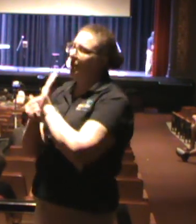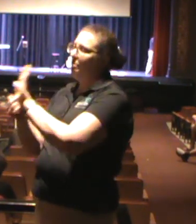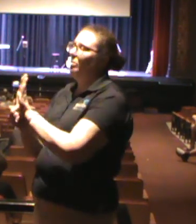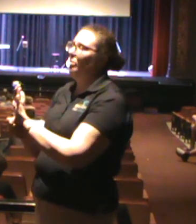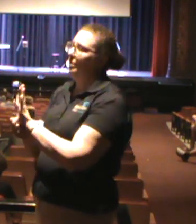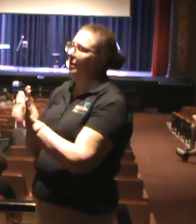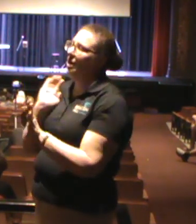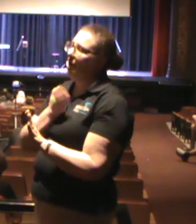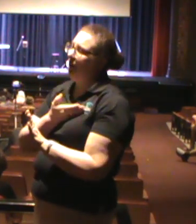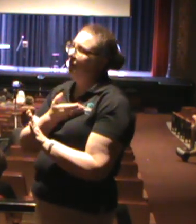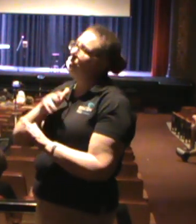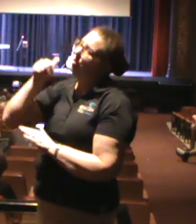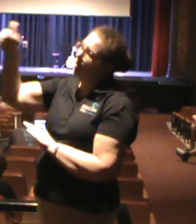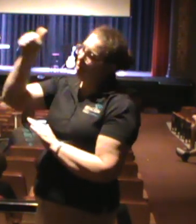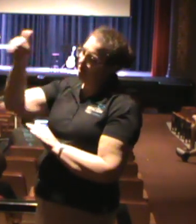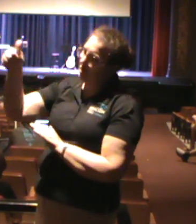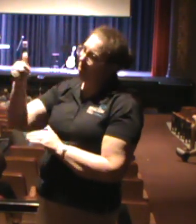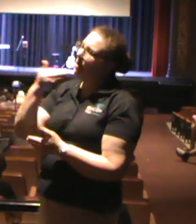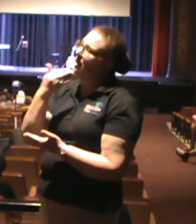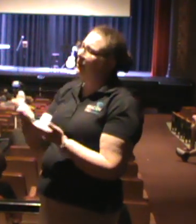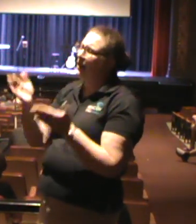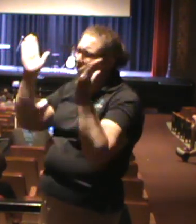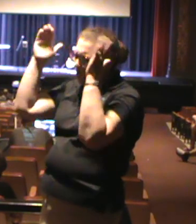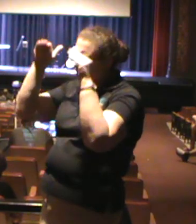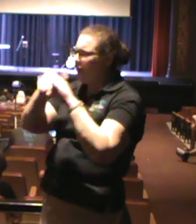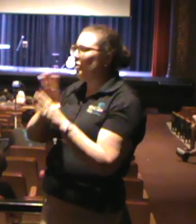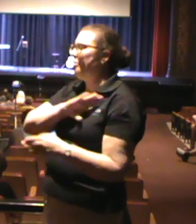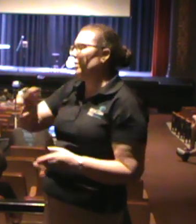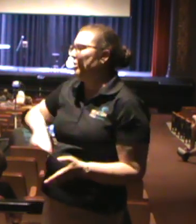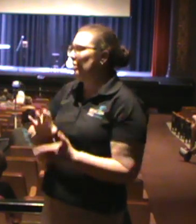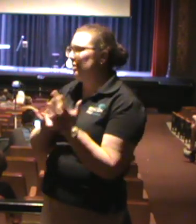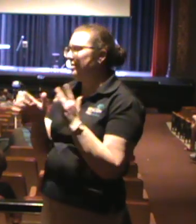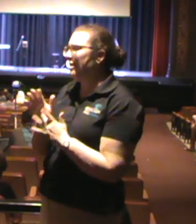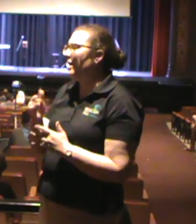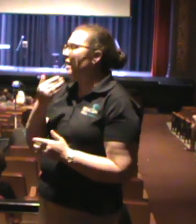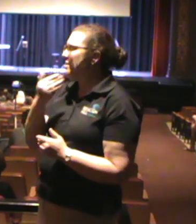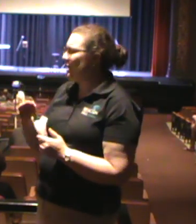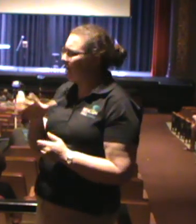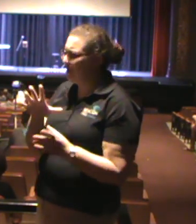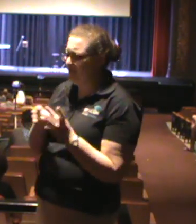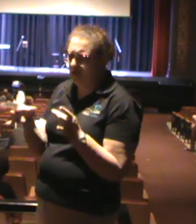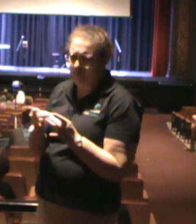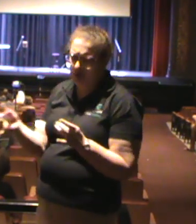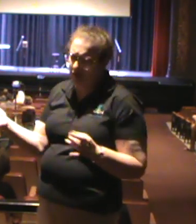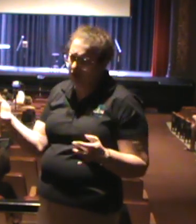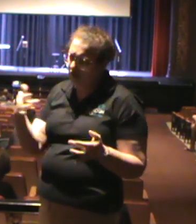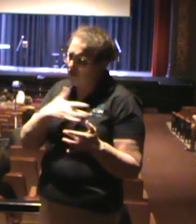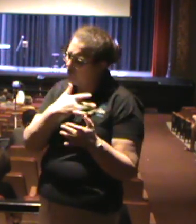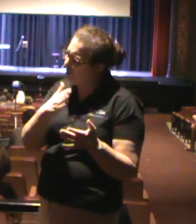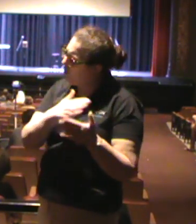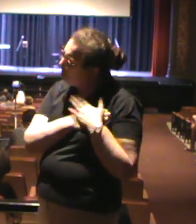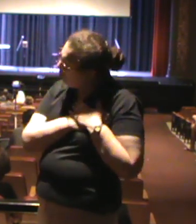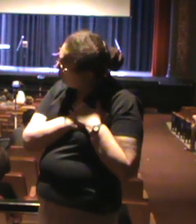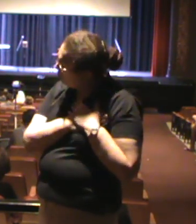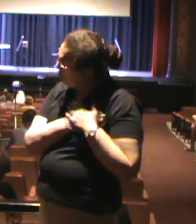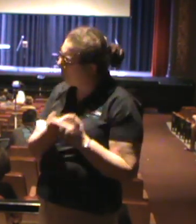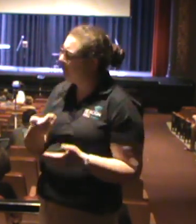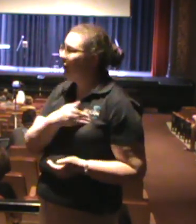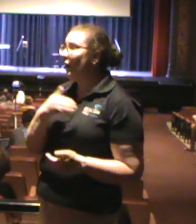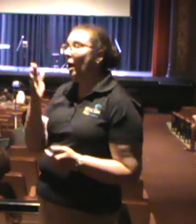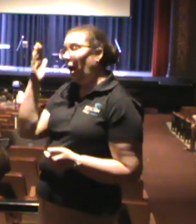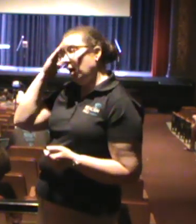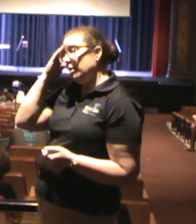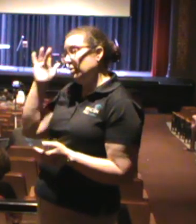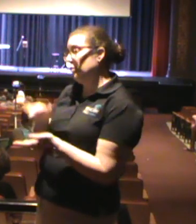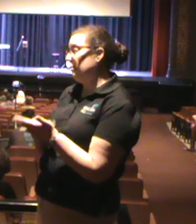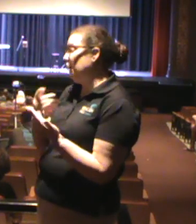Jesus. I'm thankful this morning that this message has pierced somebody's soul because I know that your word says